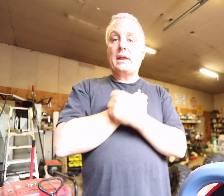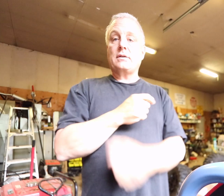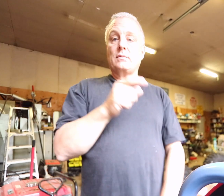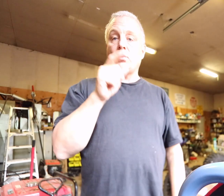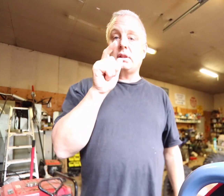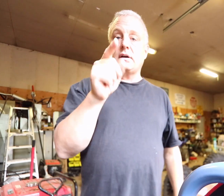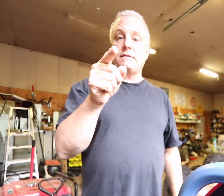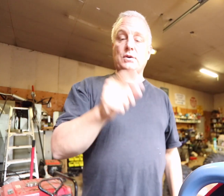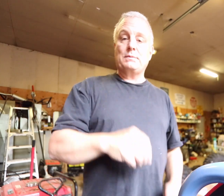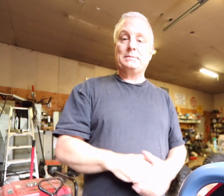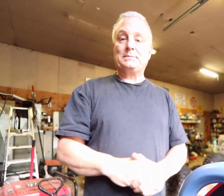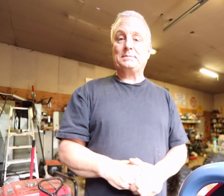we love you.